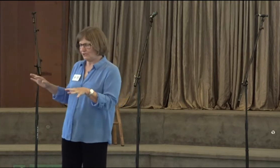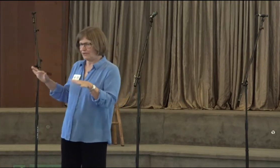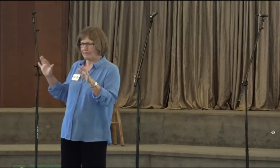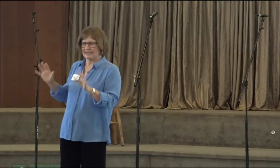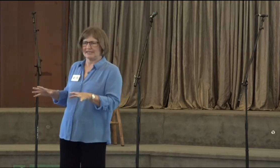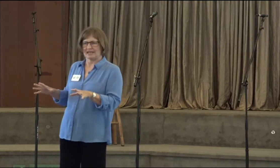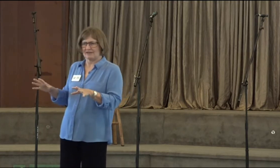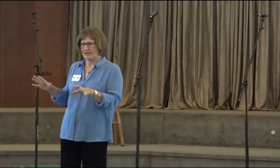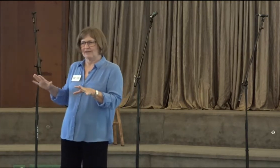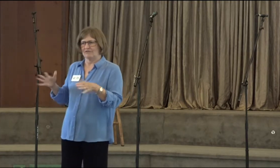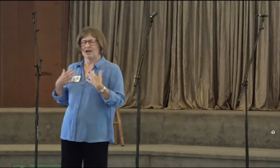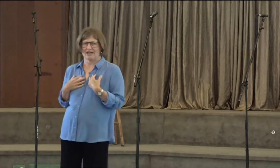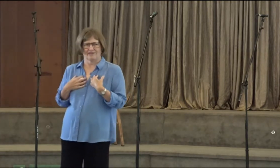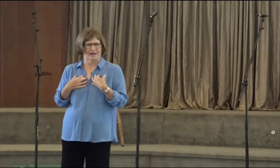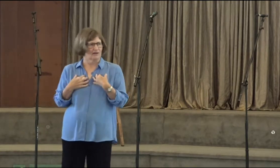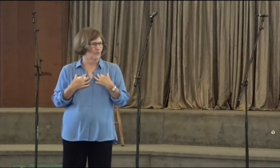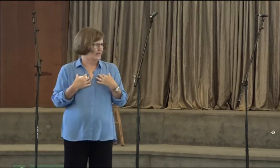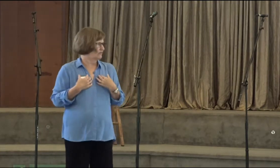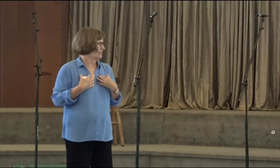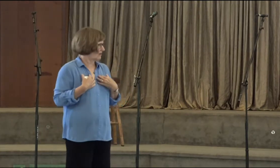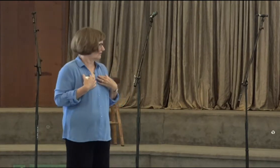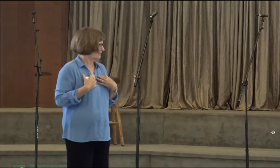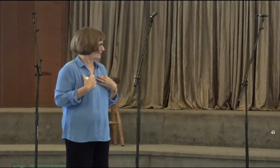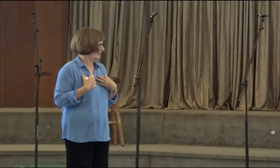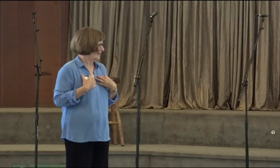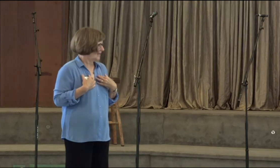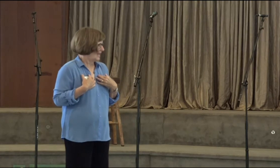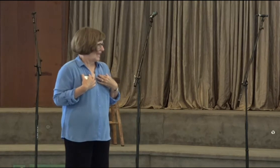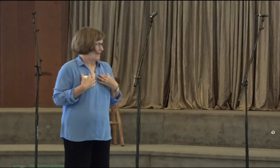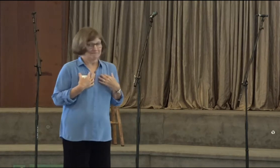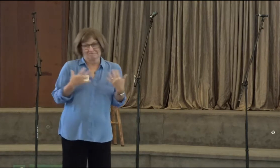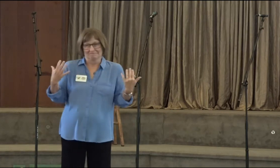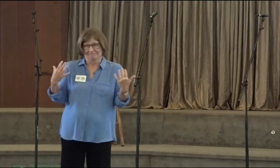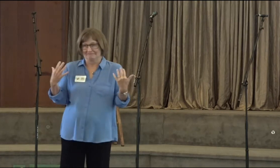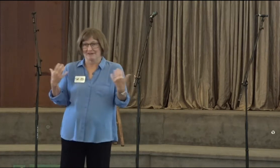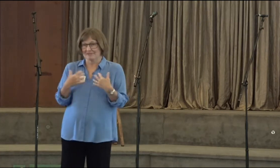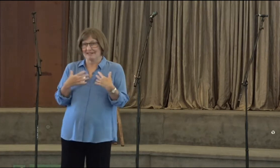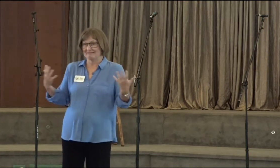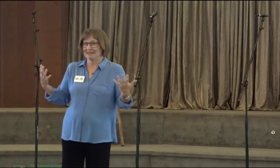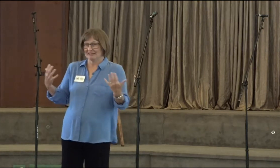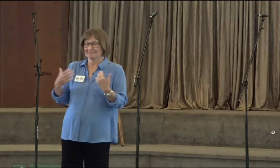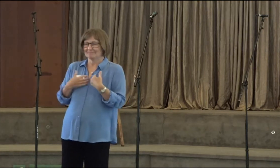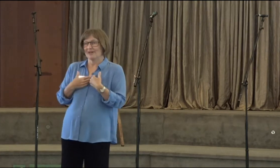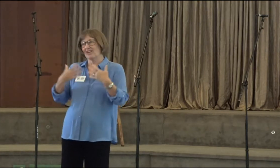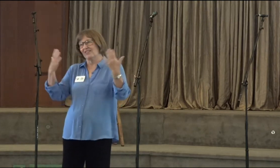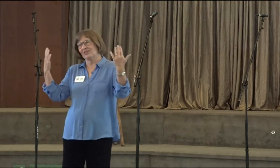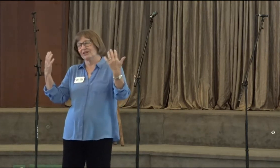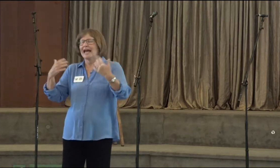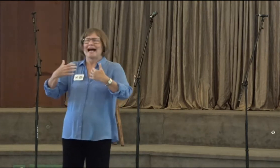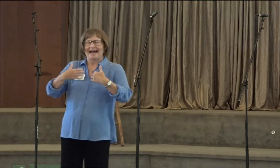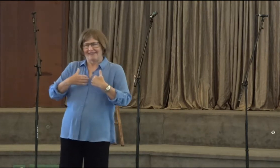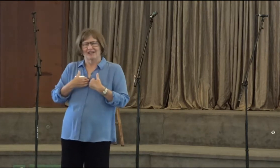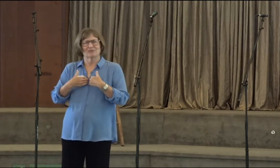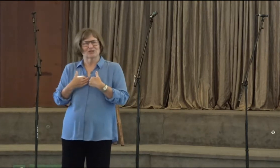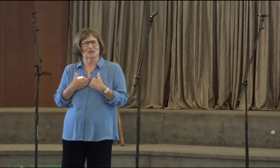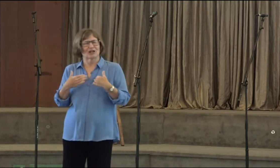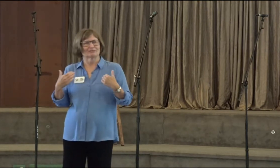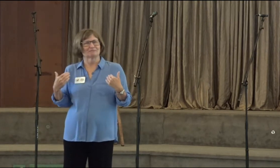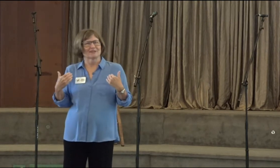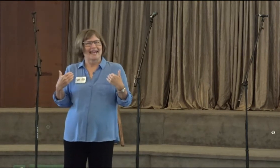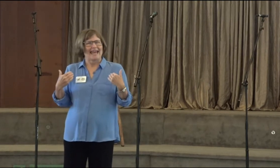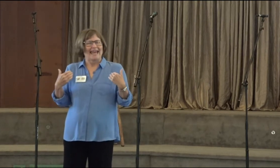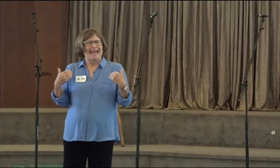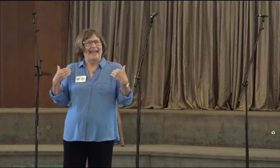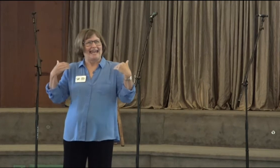members who had been sick for, I thought, way too long. I was, you know, wait on the Lord. I thought it was too